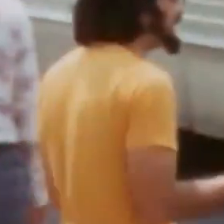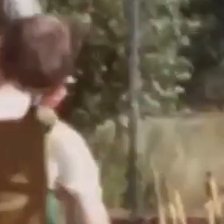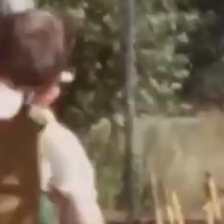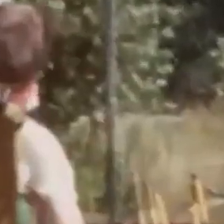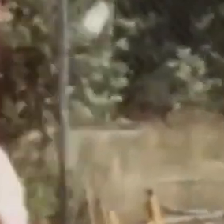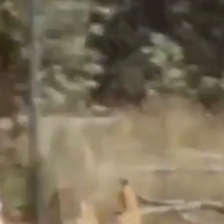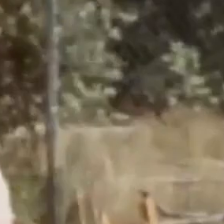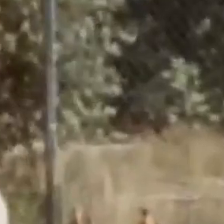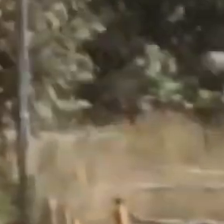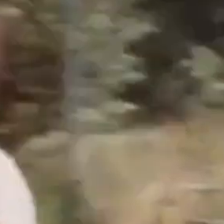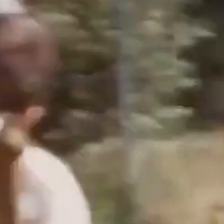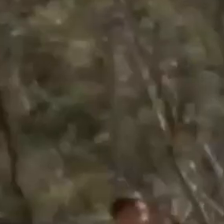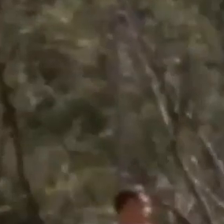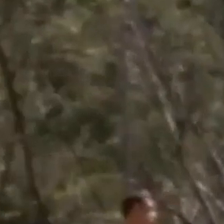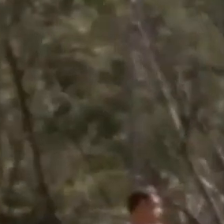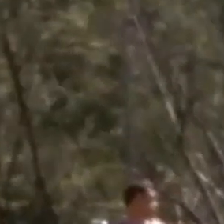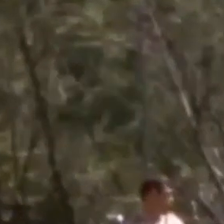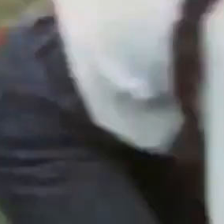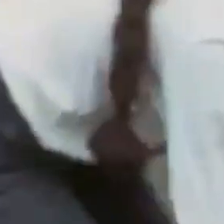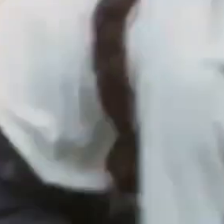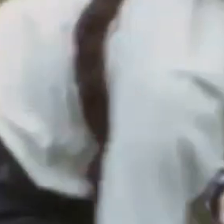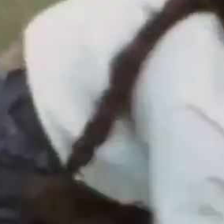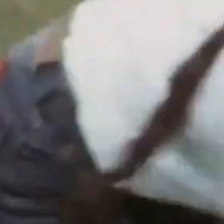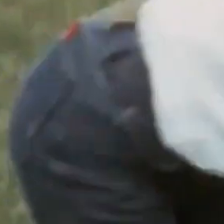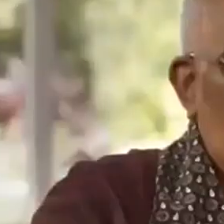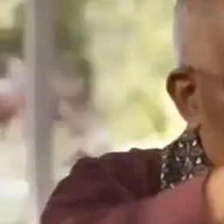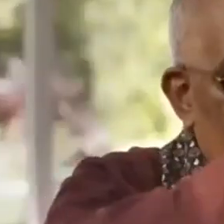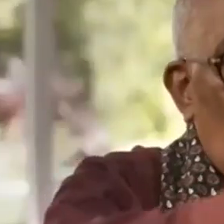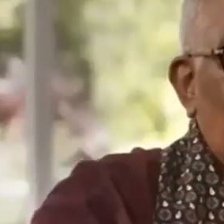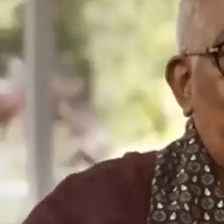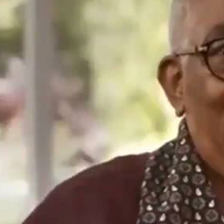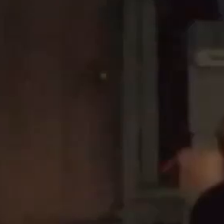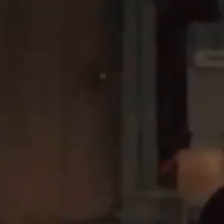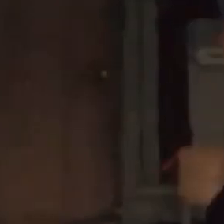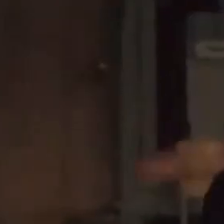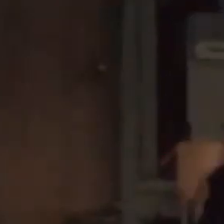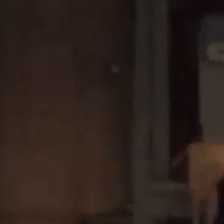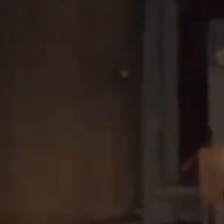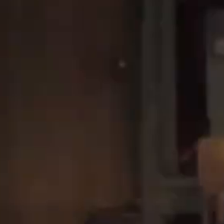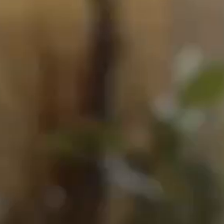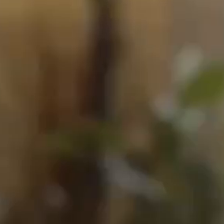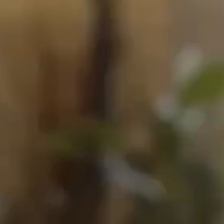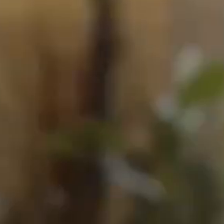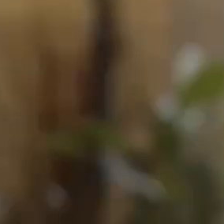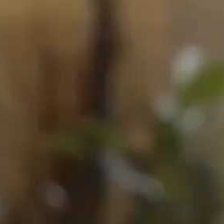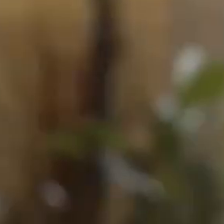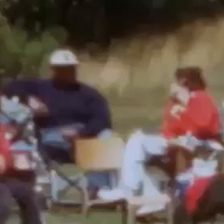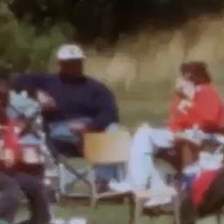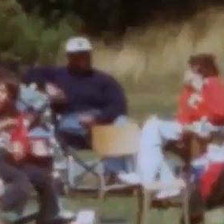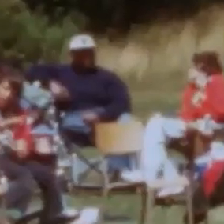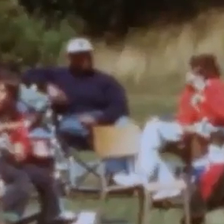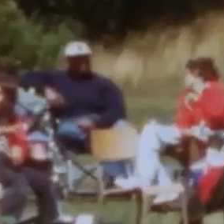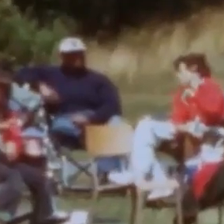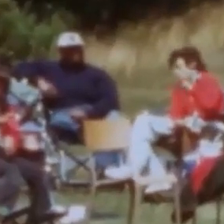You wouldn't be picked to be on the team back home, but at Gen Ed, you had to go up to back. Even when we were that young,